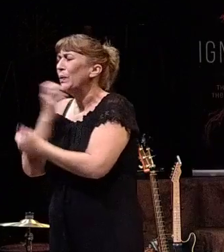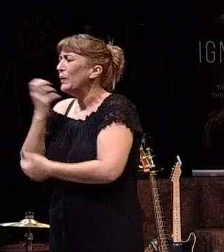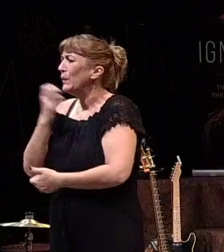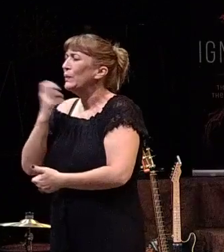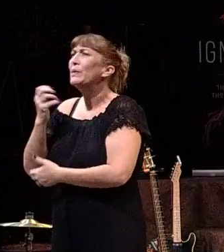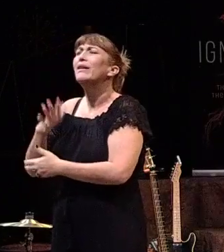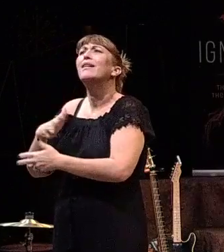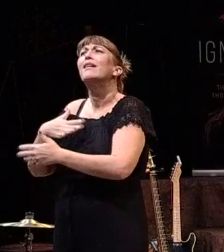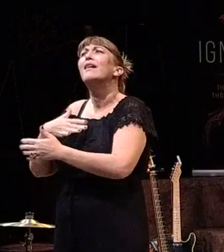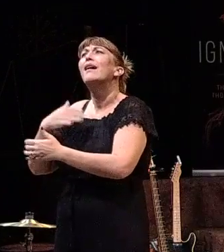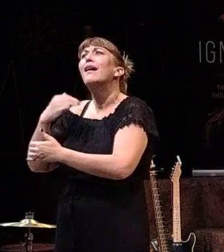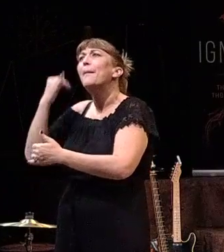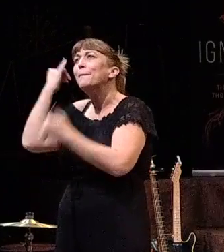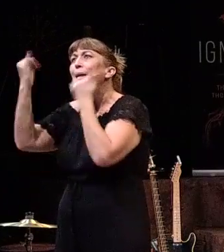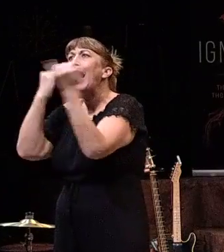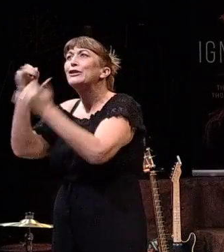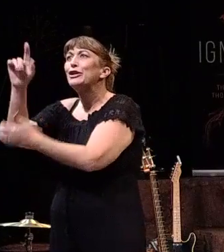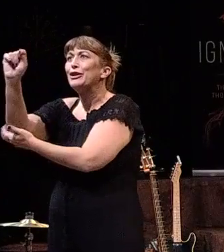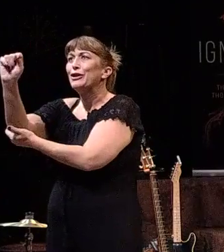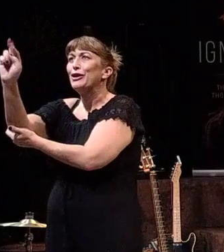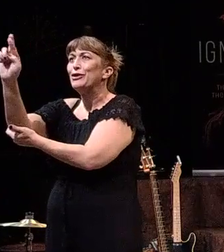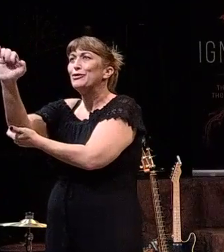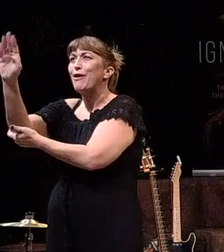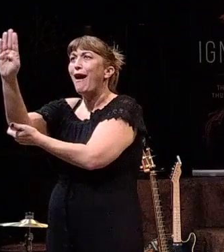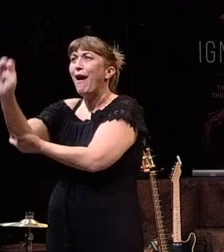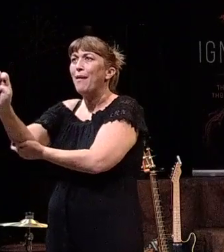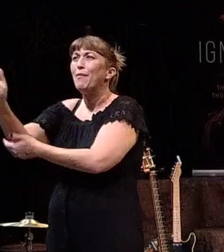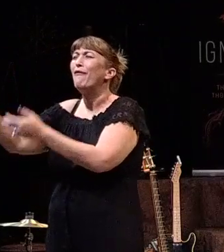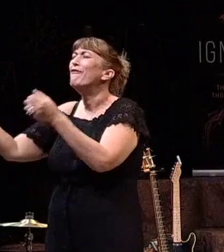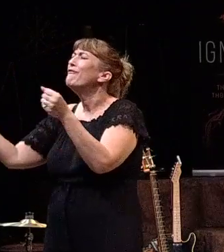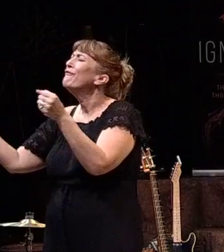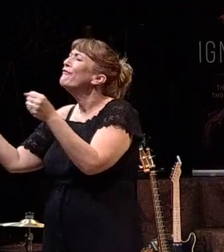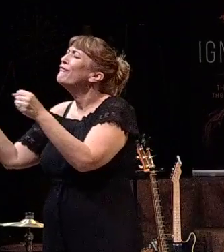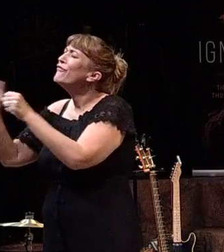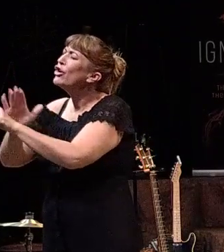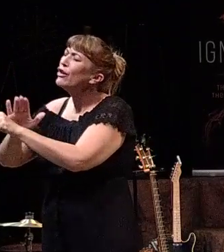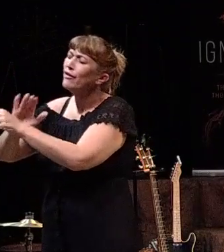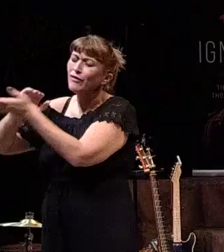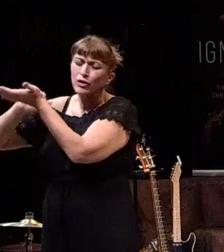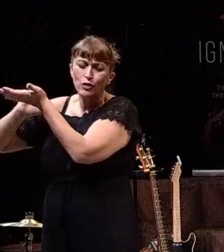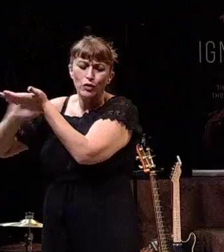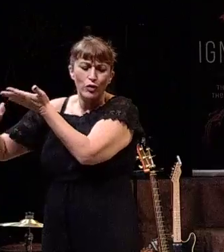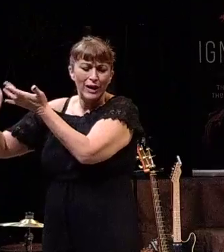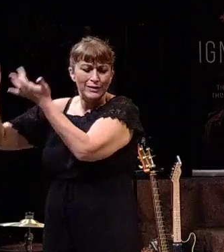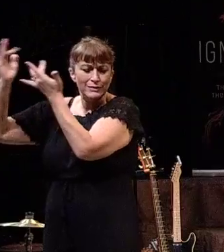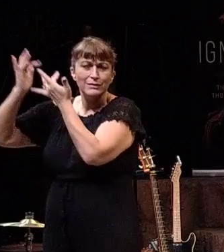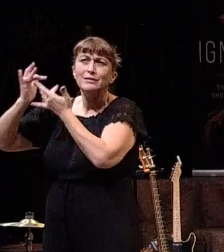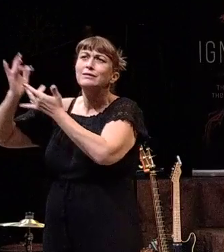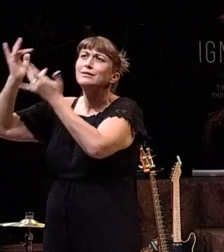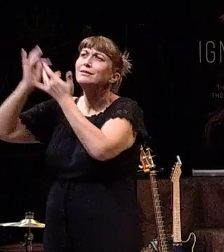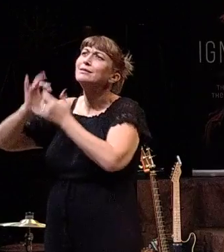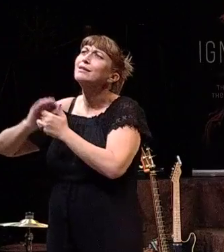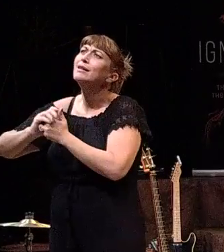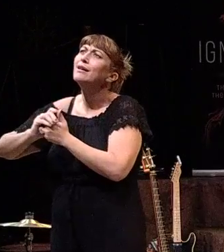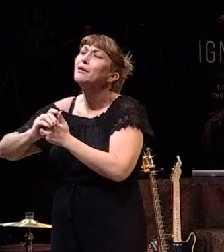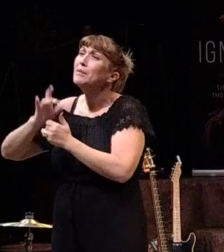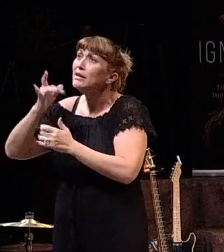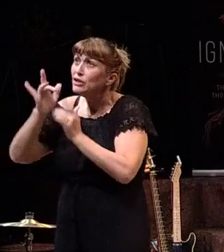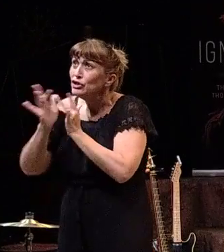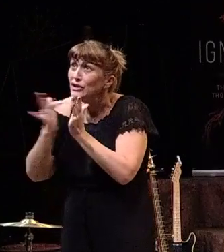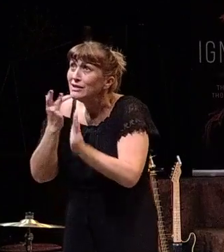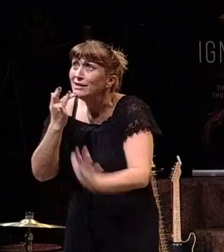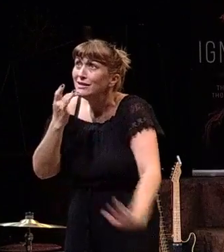Imagine a tribe full of grace. Imagine all these things. And Jesus says, this is a promise.